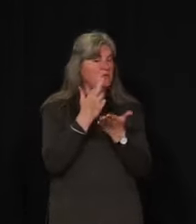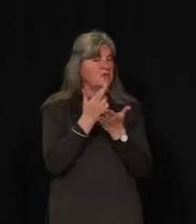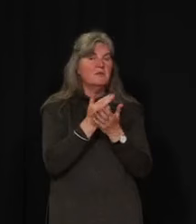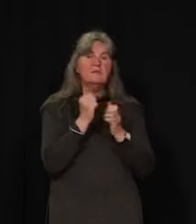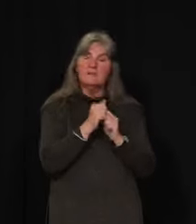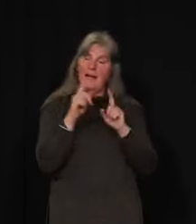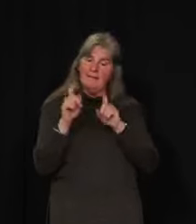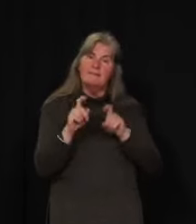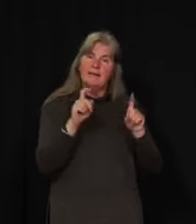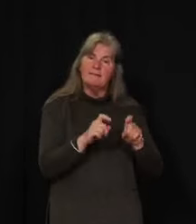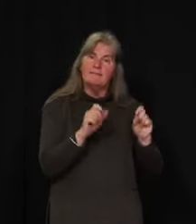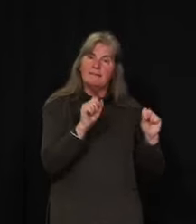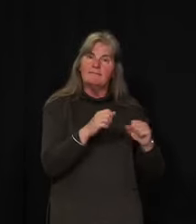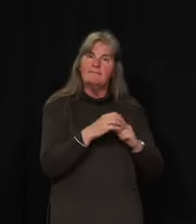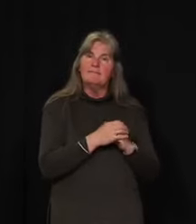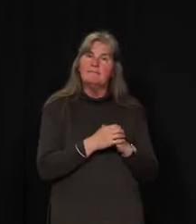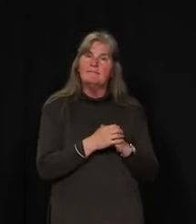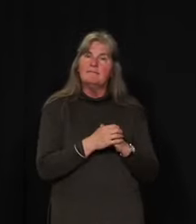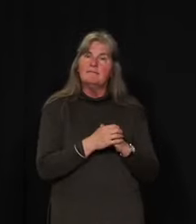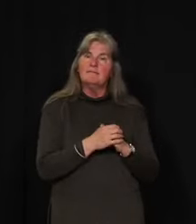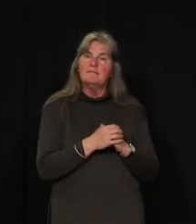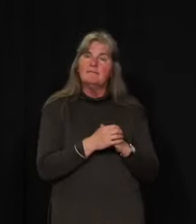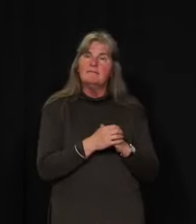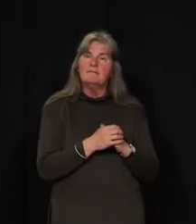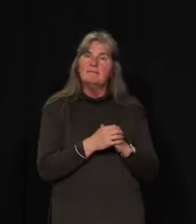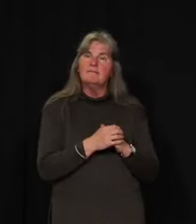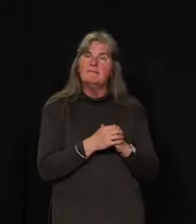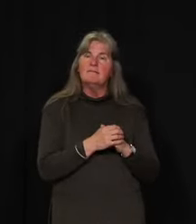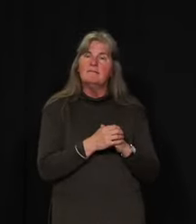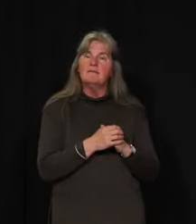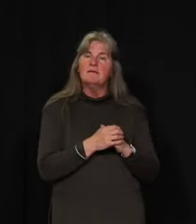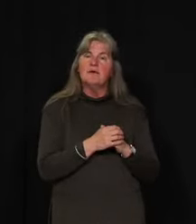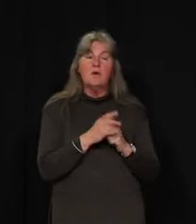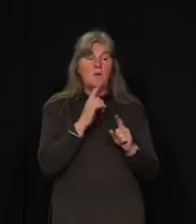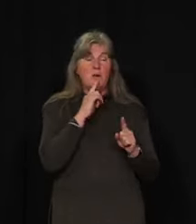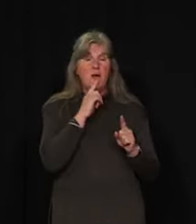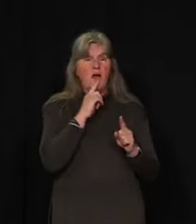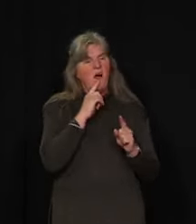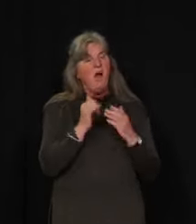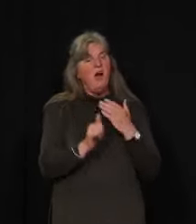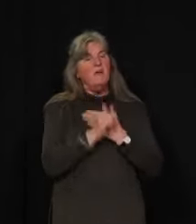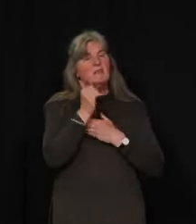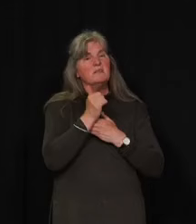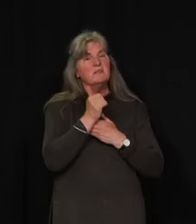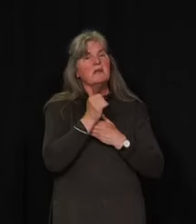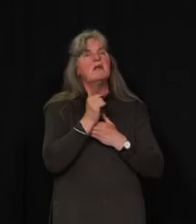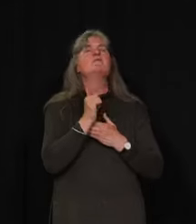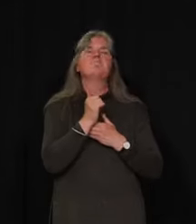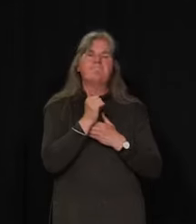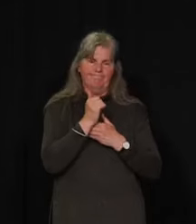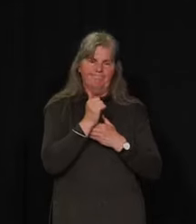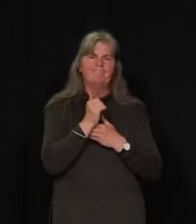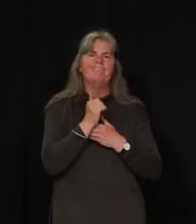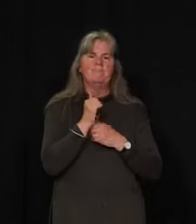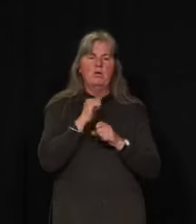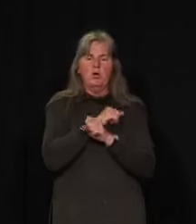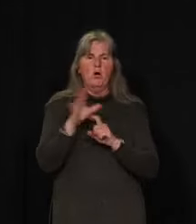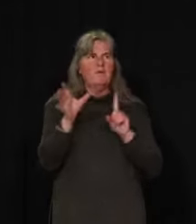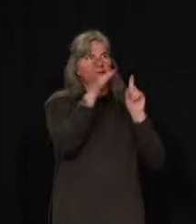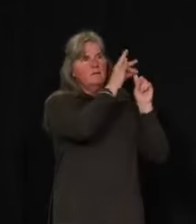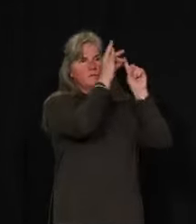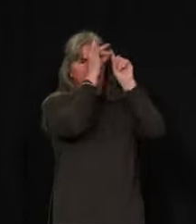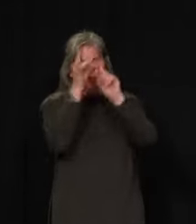What our focus is is on risk of importation, because all of our cases have been related to